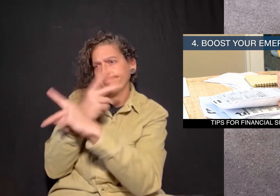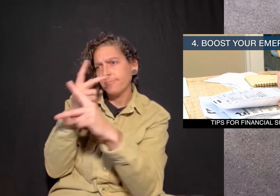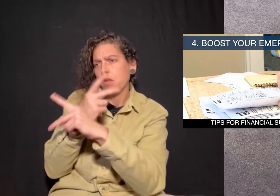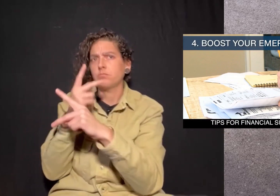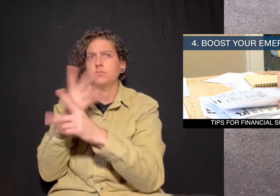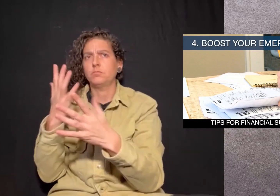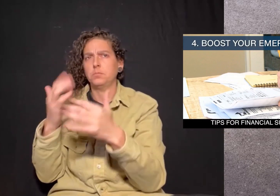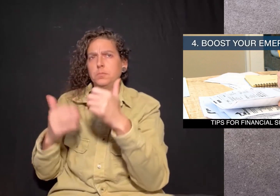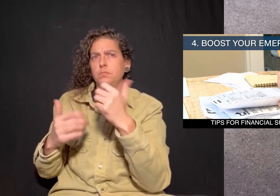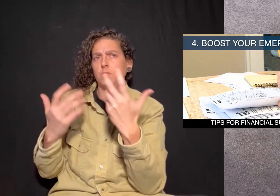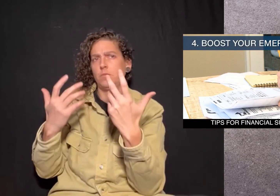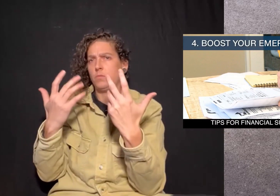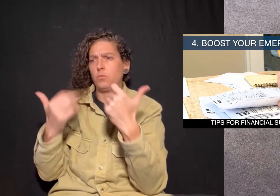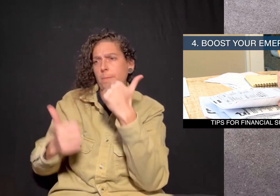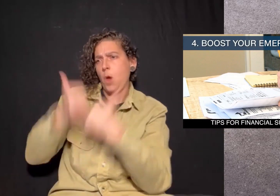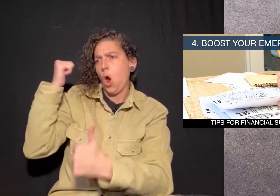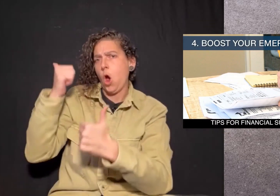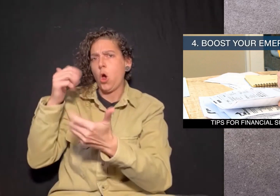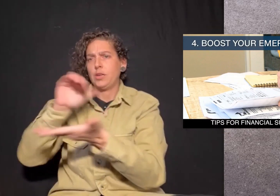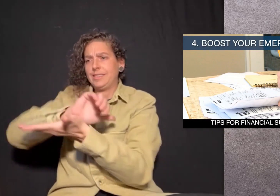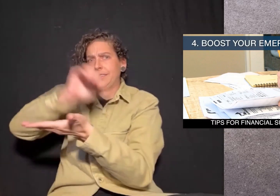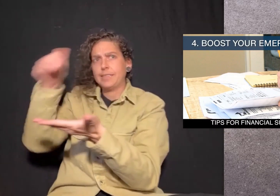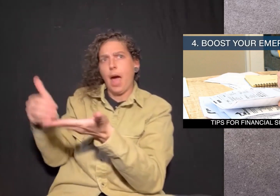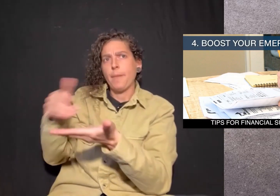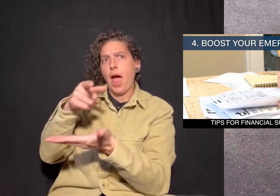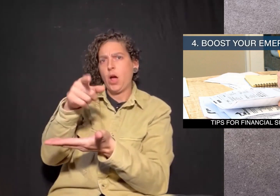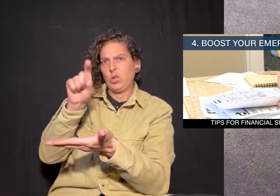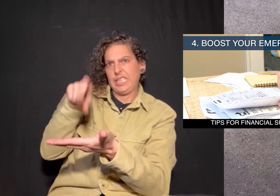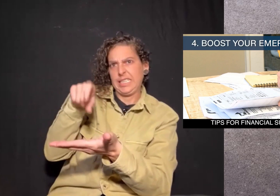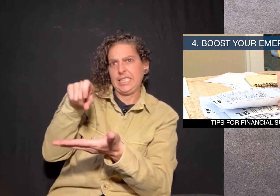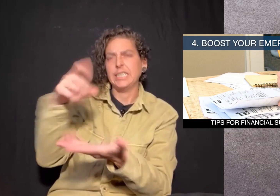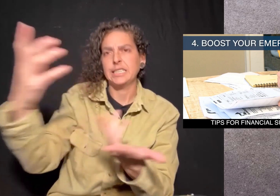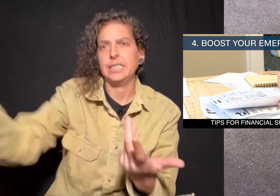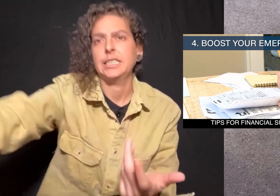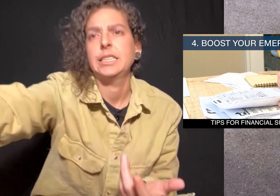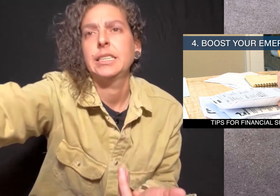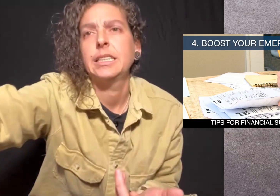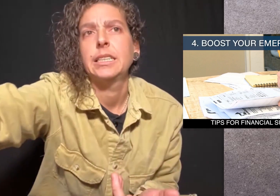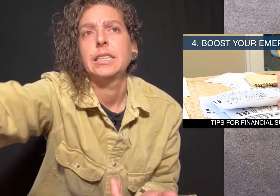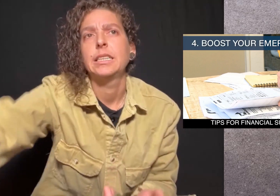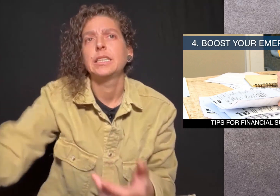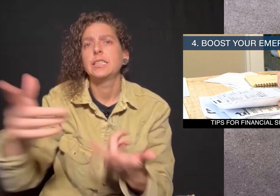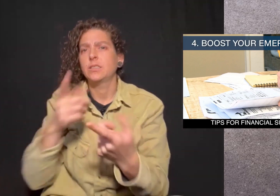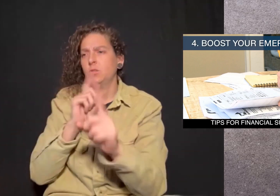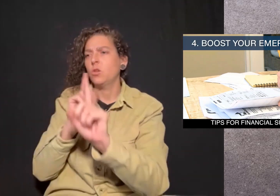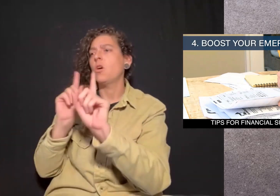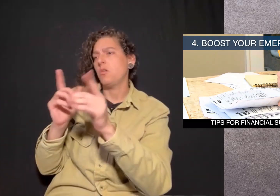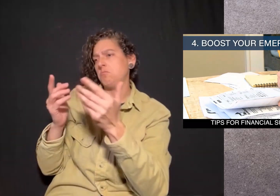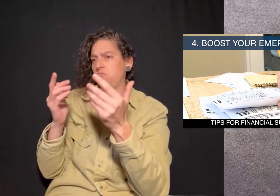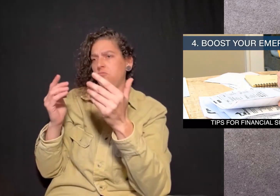Figure out the most scaled back amount you need in order to get by month to month.